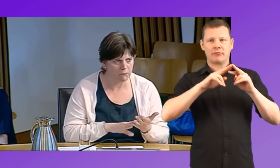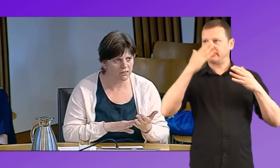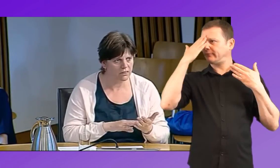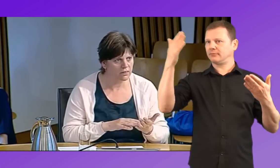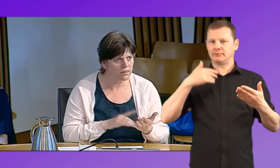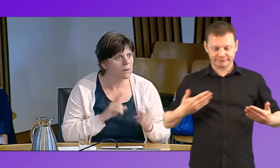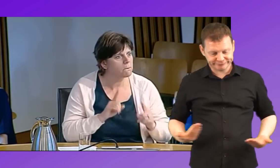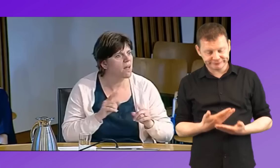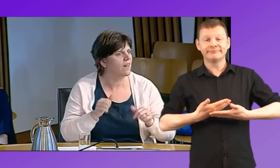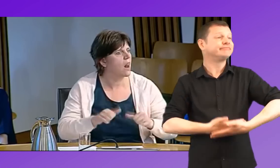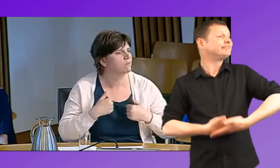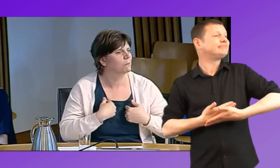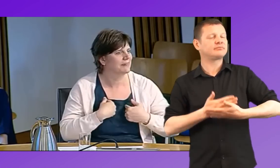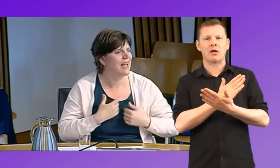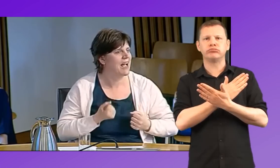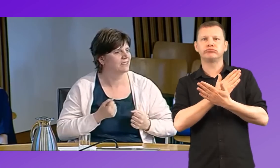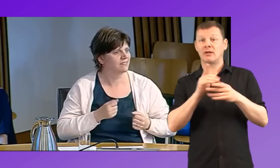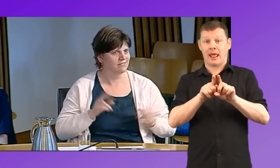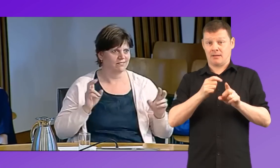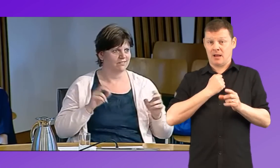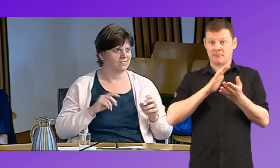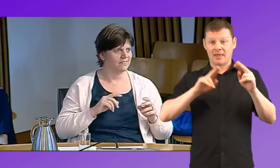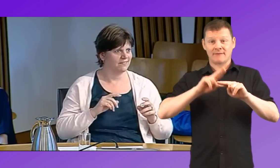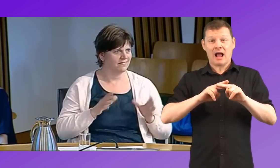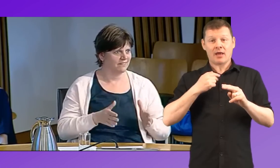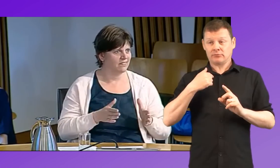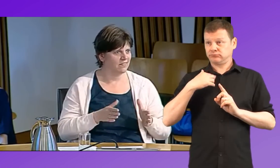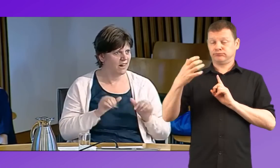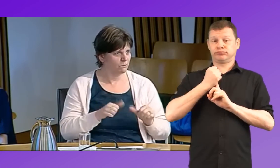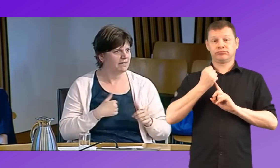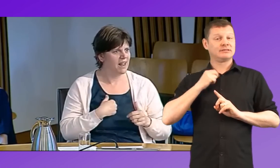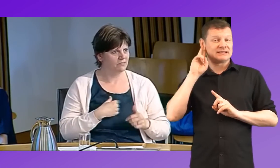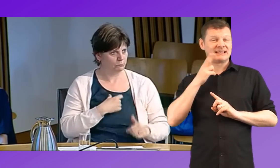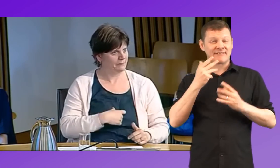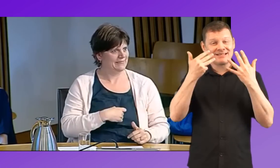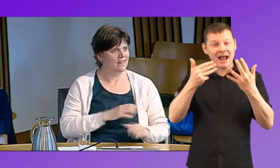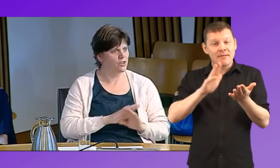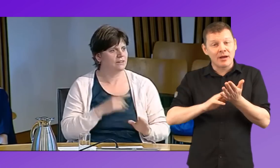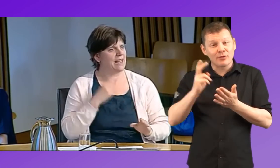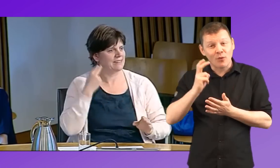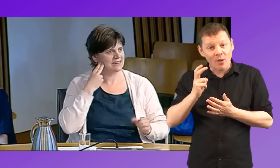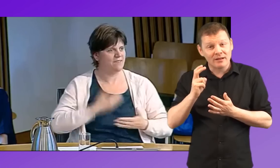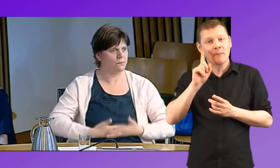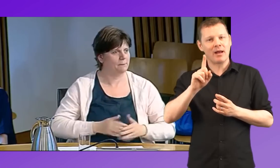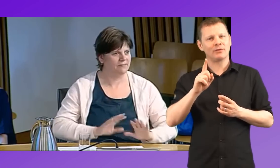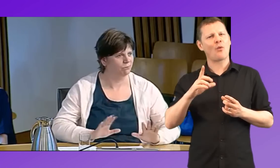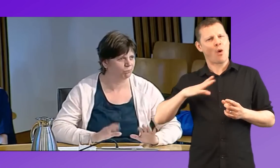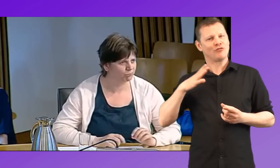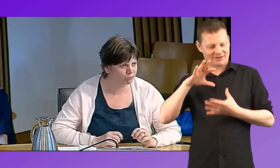was deaf until I was nine months old. But that bond and the love had already been established. That affirmation for me as a human